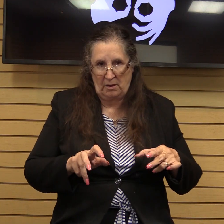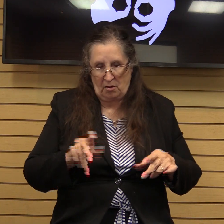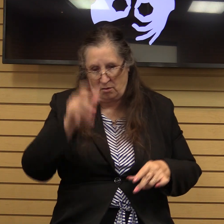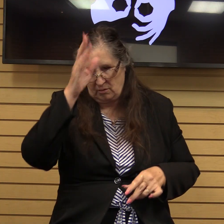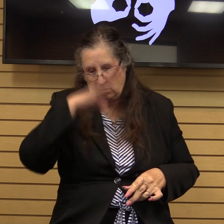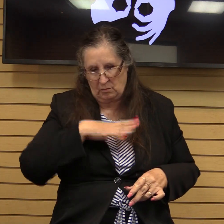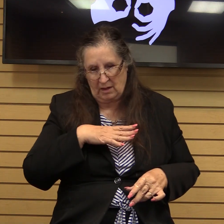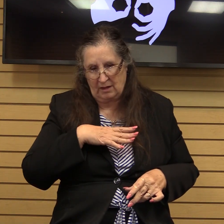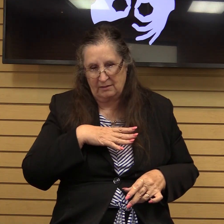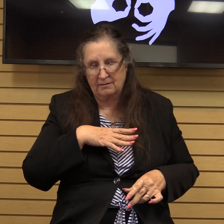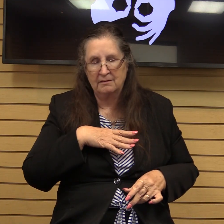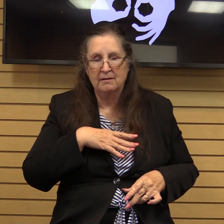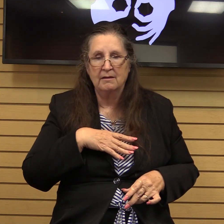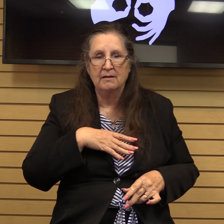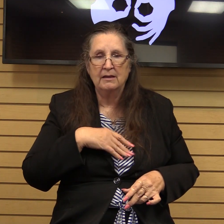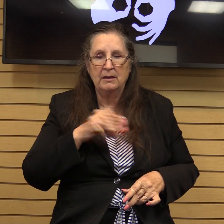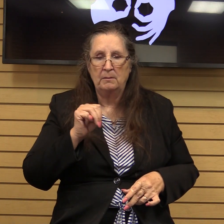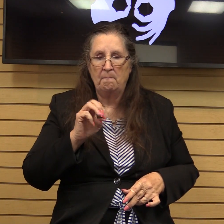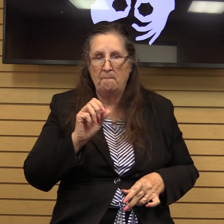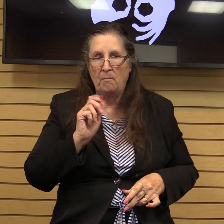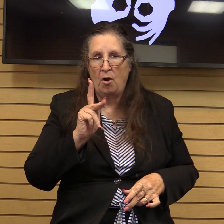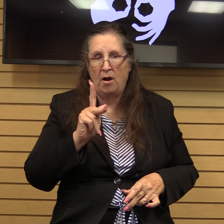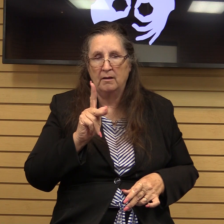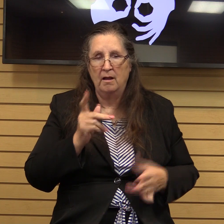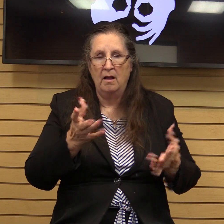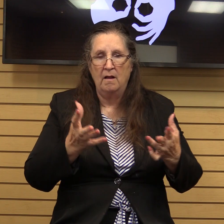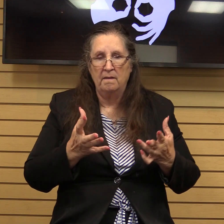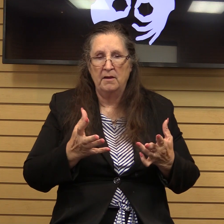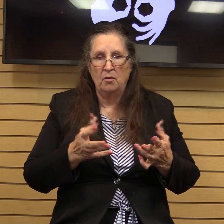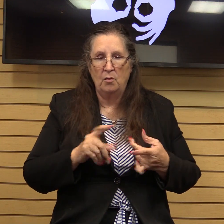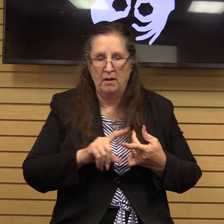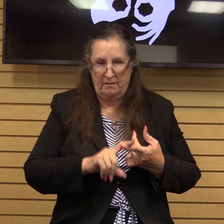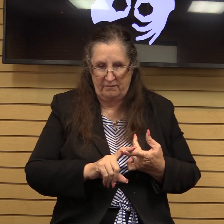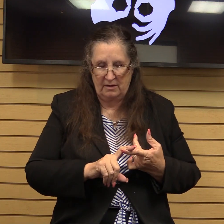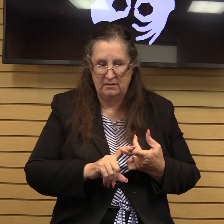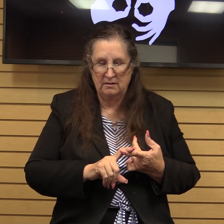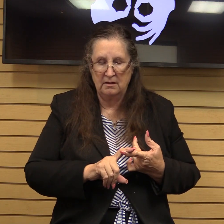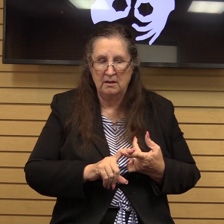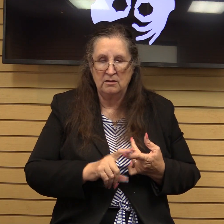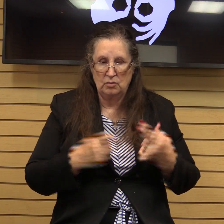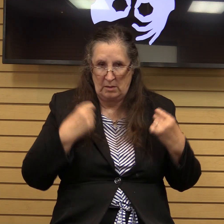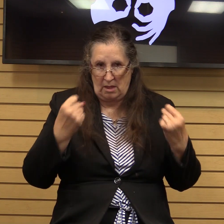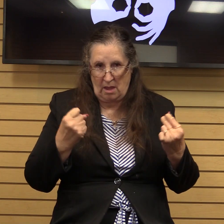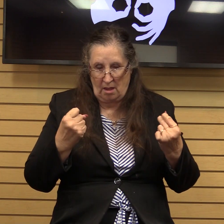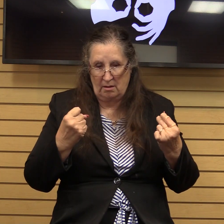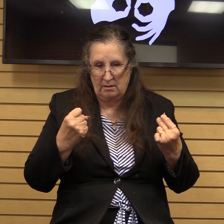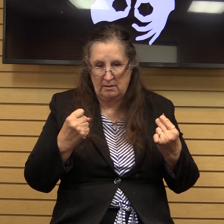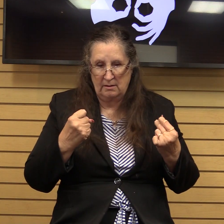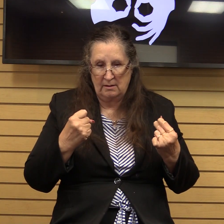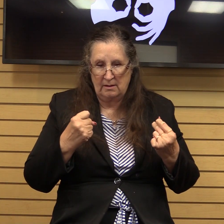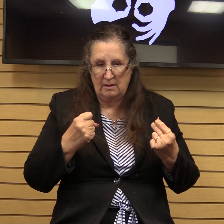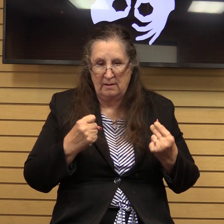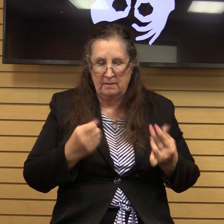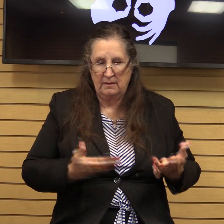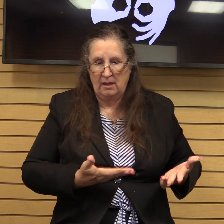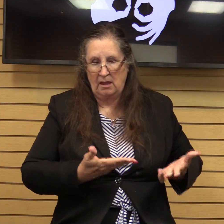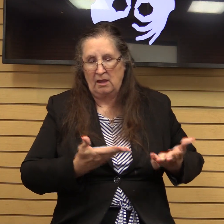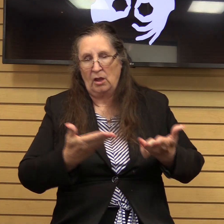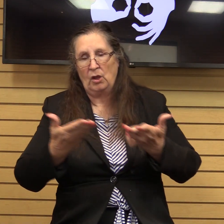mentioned in Mark they wanted their friends to be their friend to be healed and they actually carried him to the